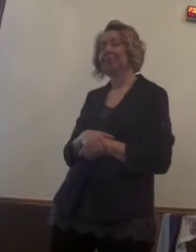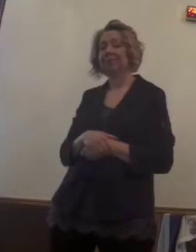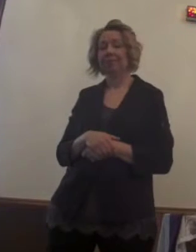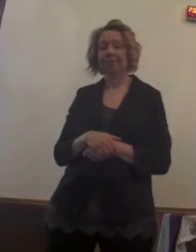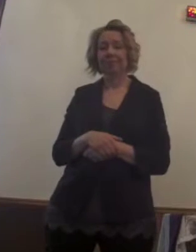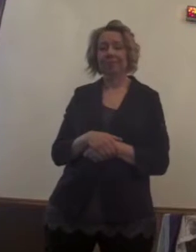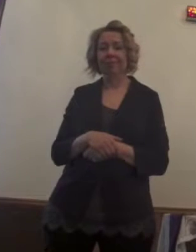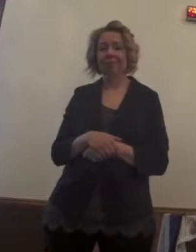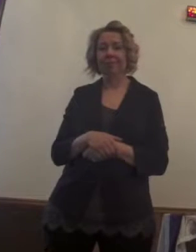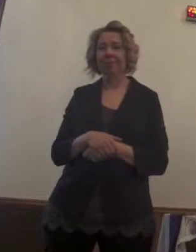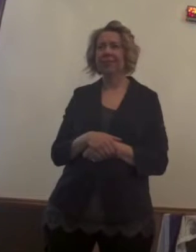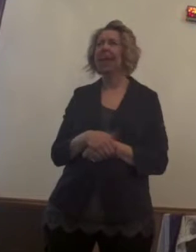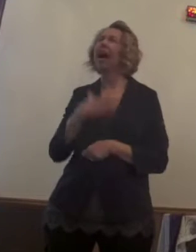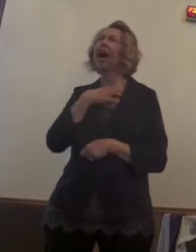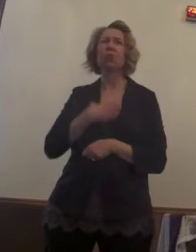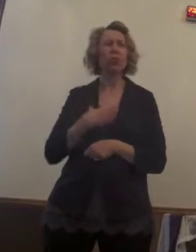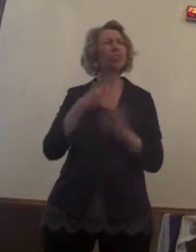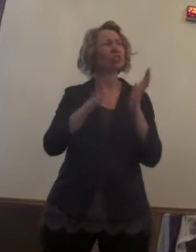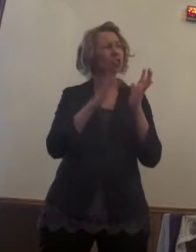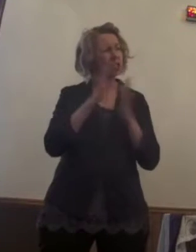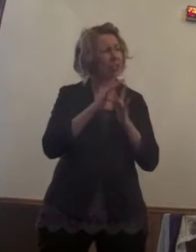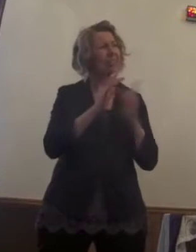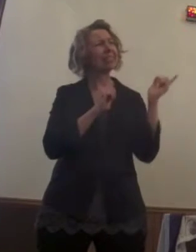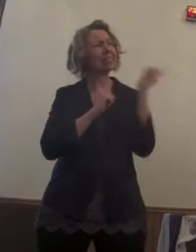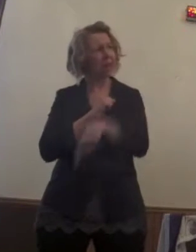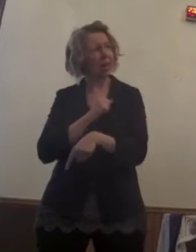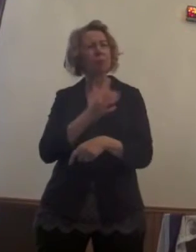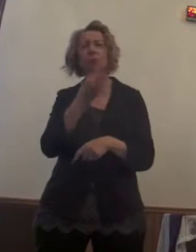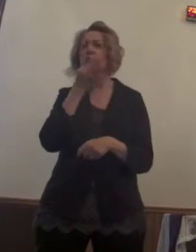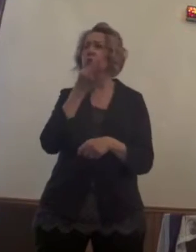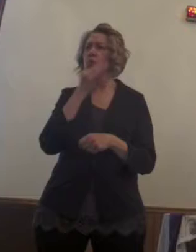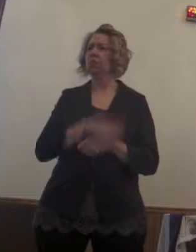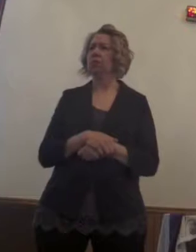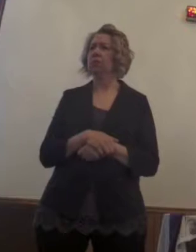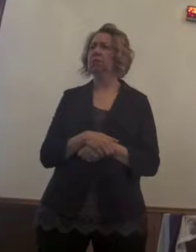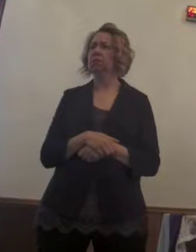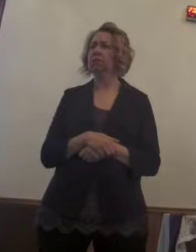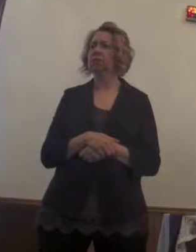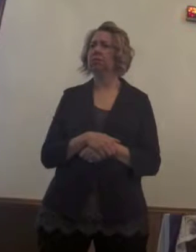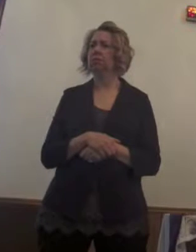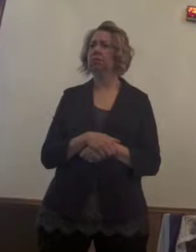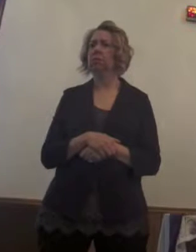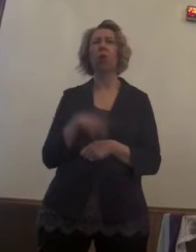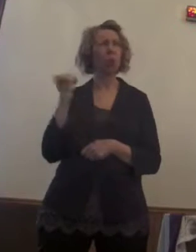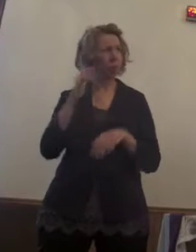You know, if only Jesus had been there when they had summonsed him, that